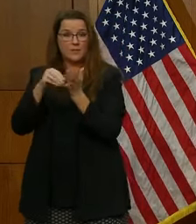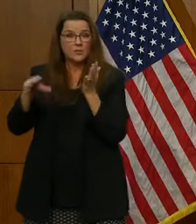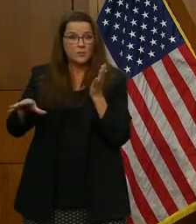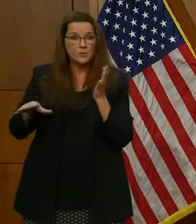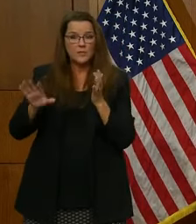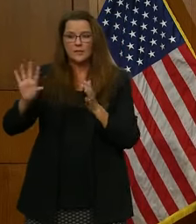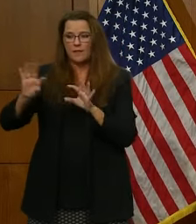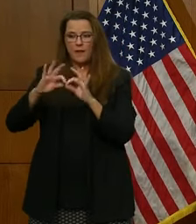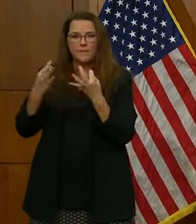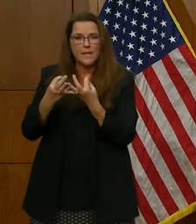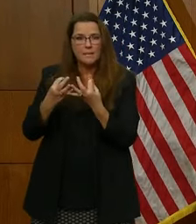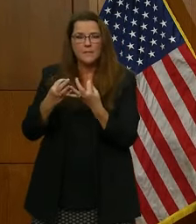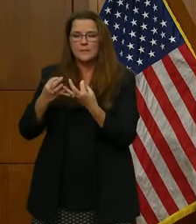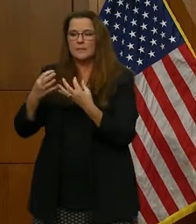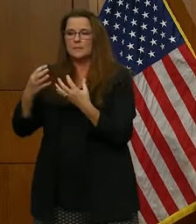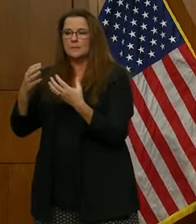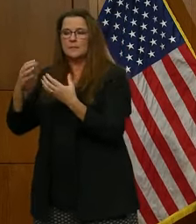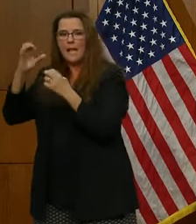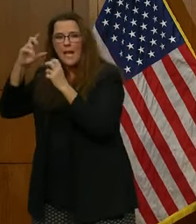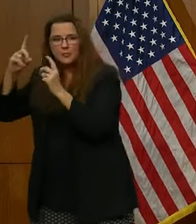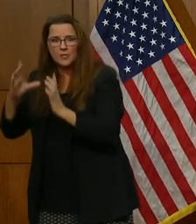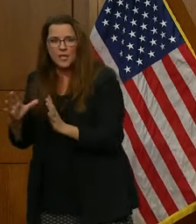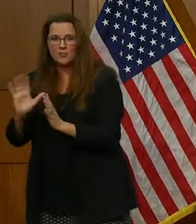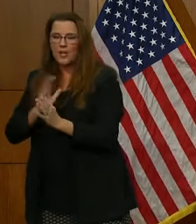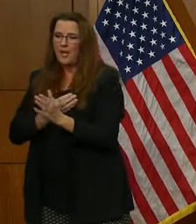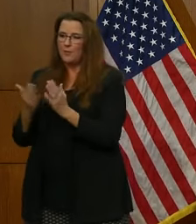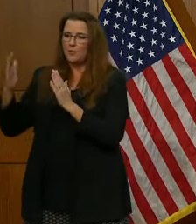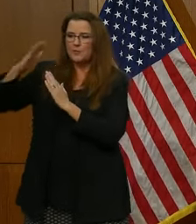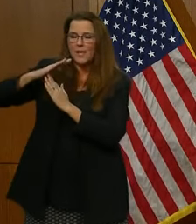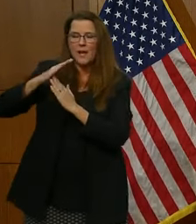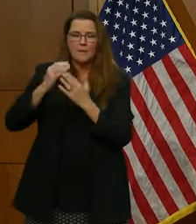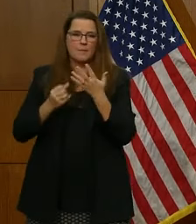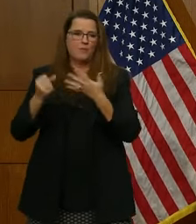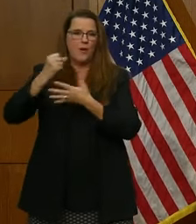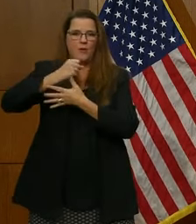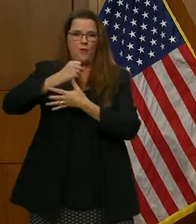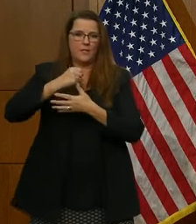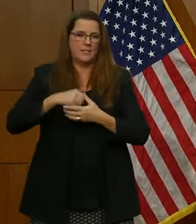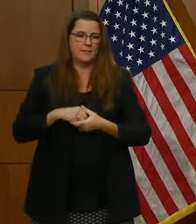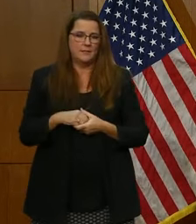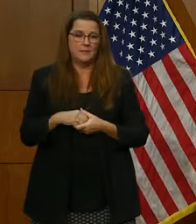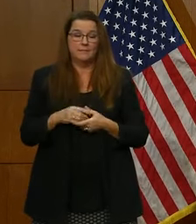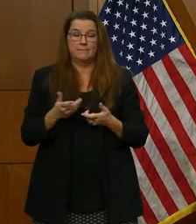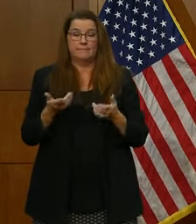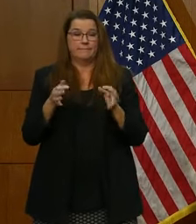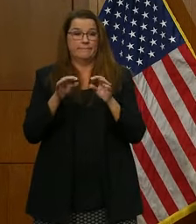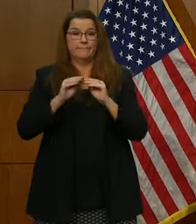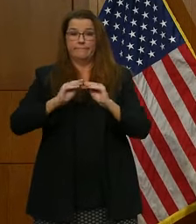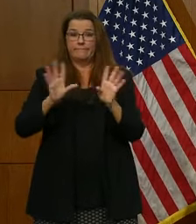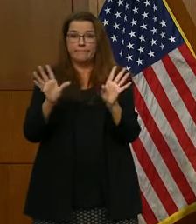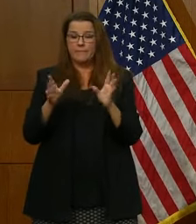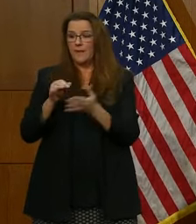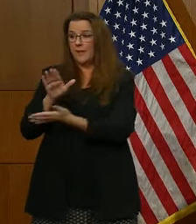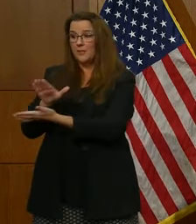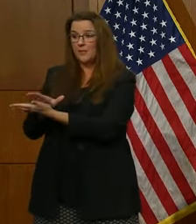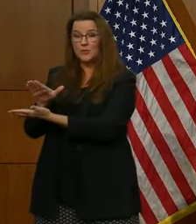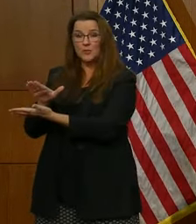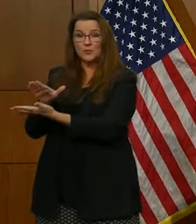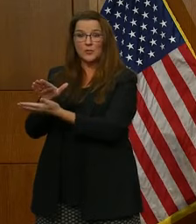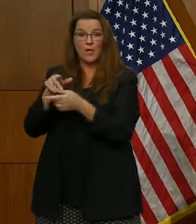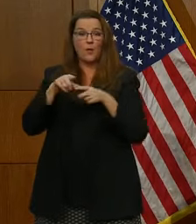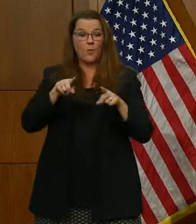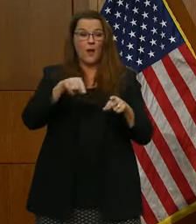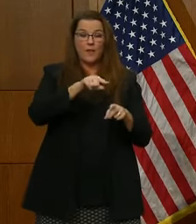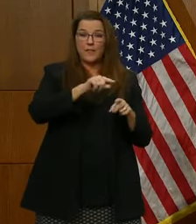communities, and our educators is our top priority. Simply put, school buildings are not the place to be while this